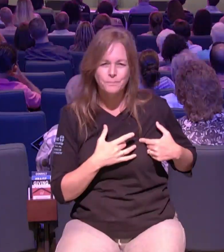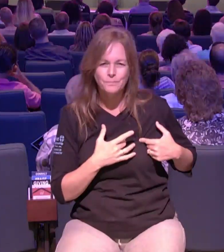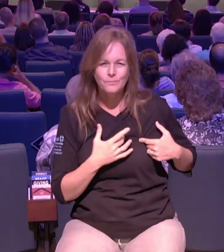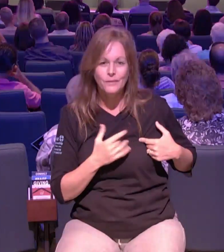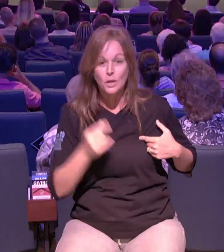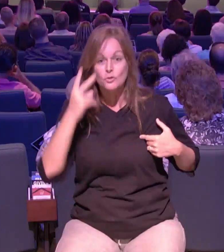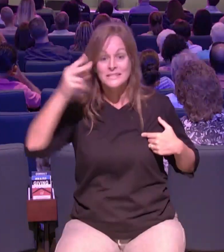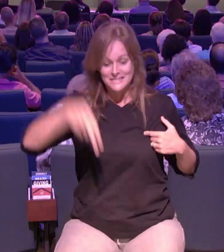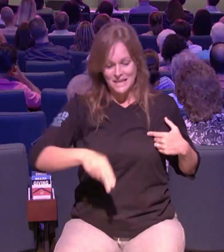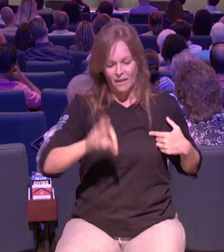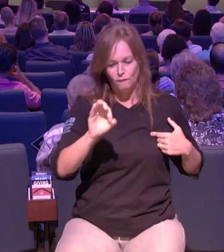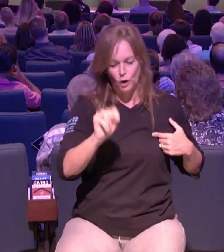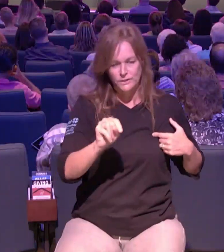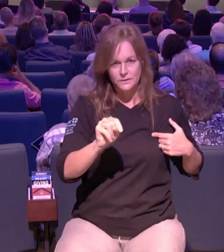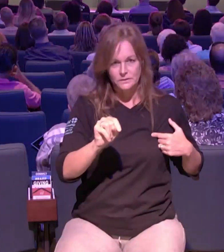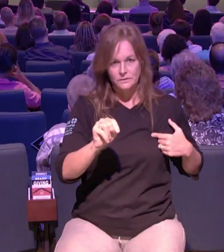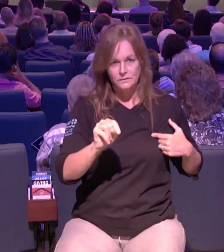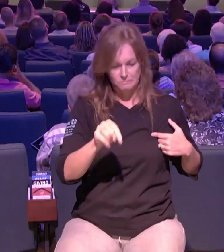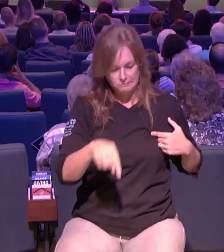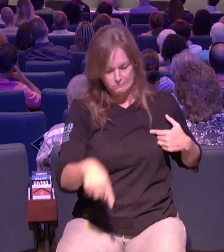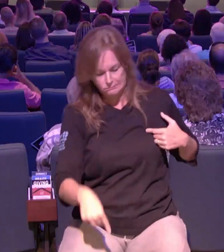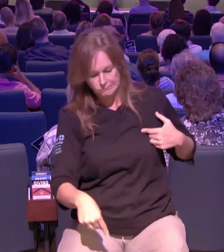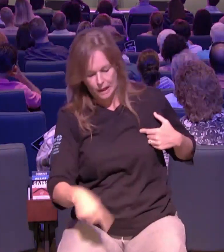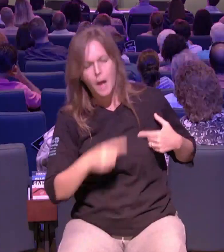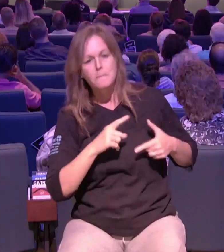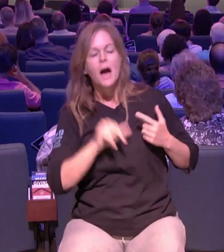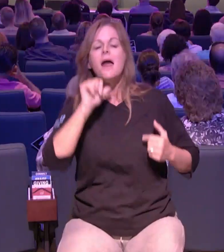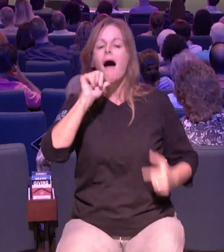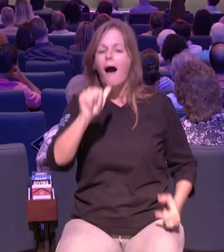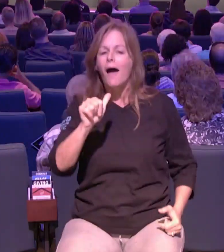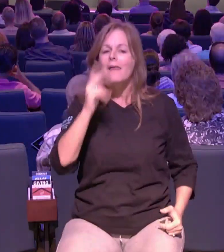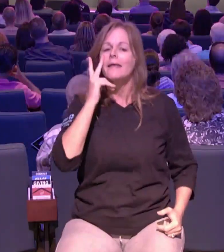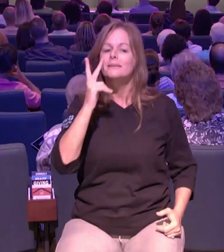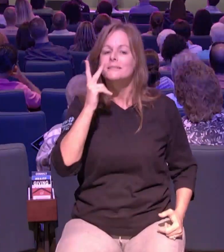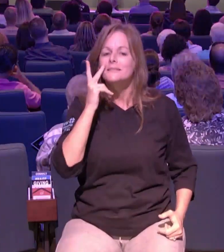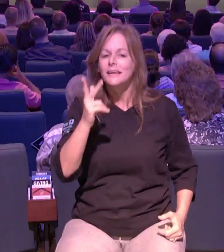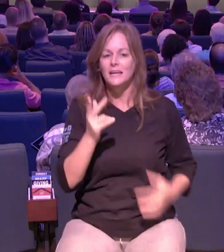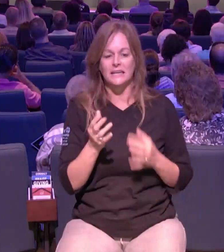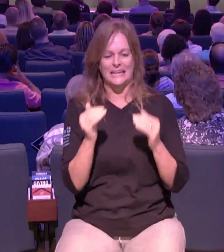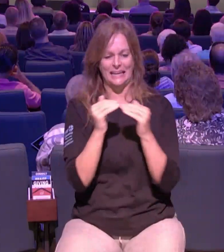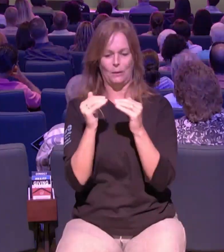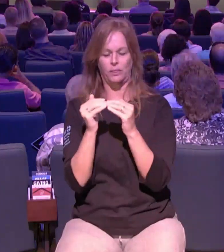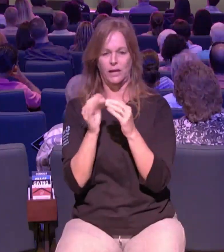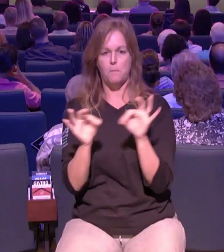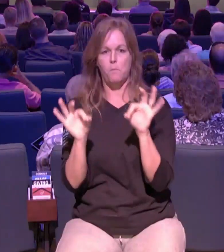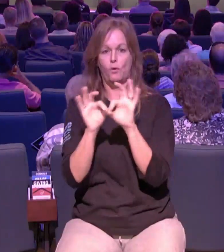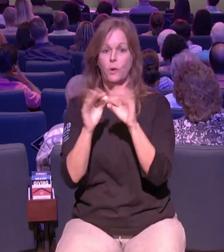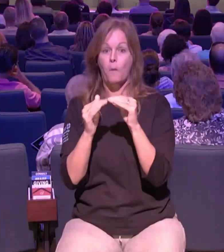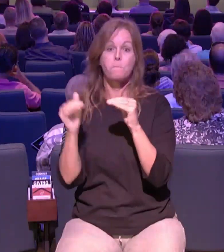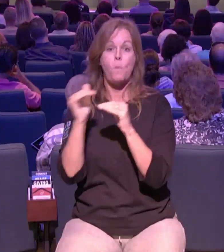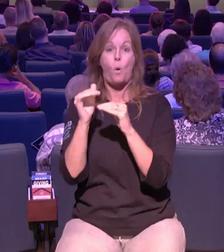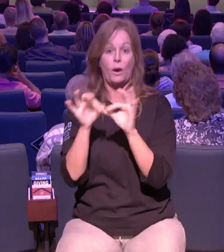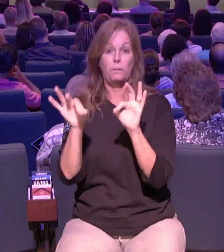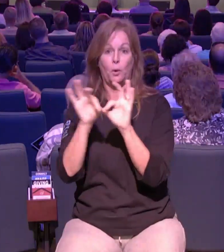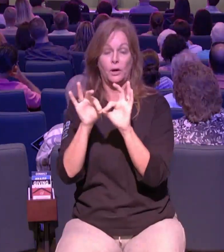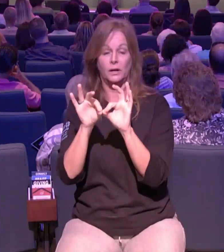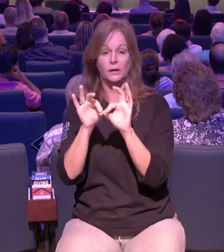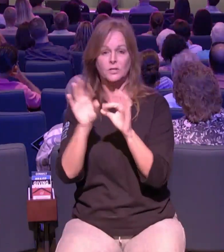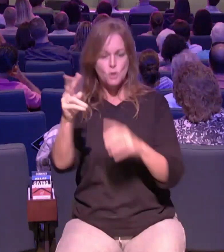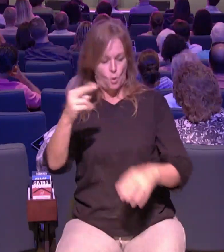function but you're not going to thrive that day i'm just telling you you're going to be walking around like this people called your name you know i'm saying see that's the way the body of christ is when you're